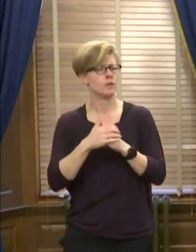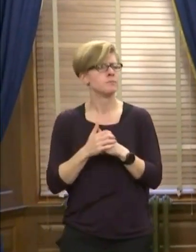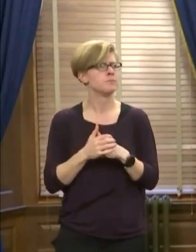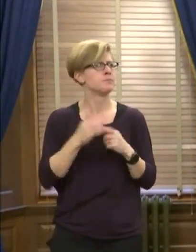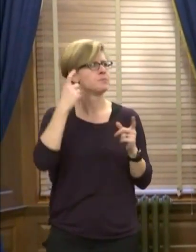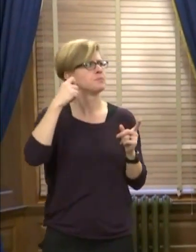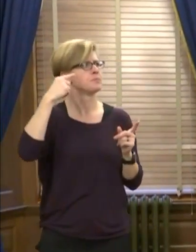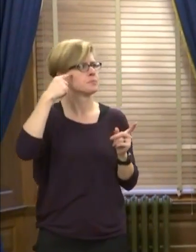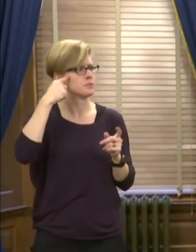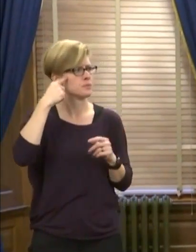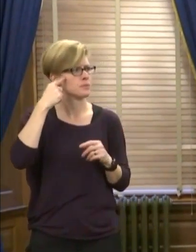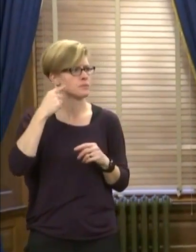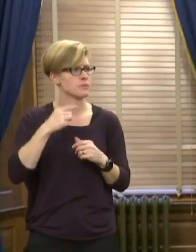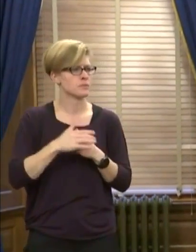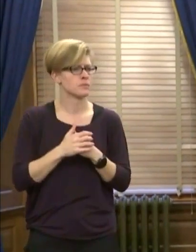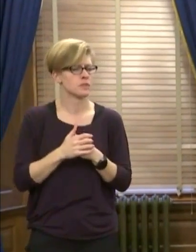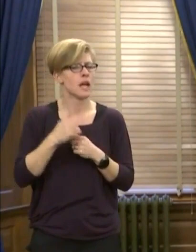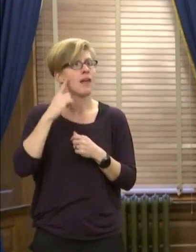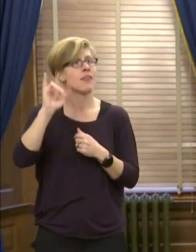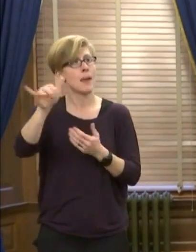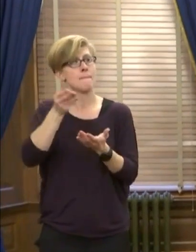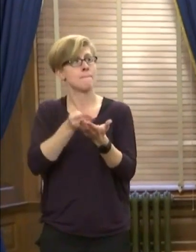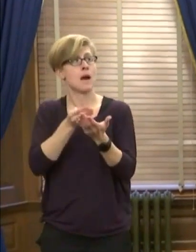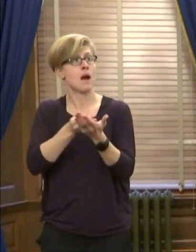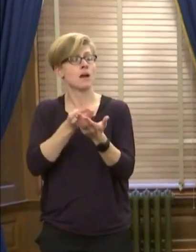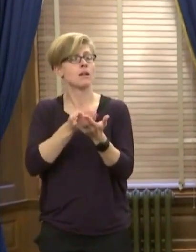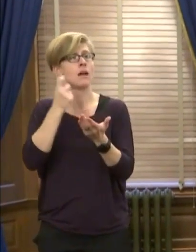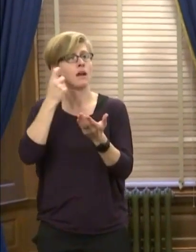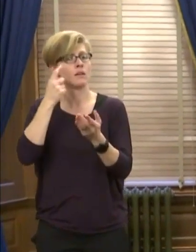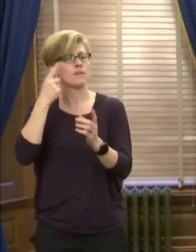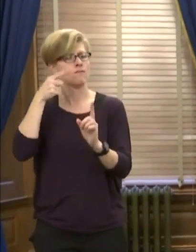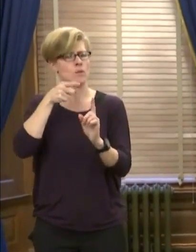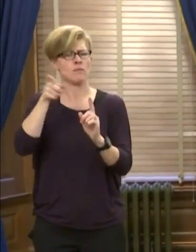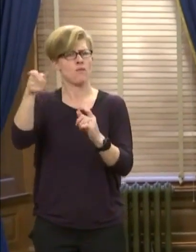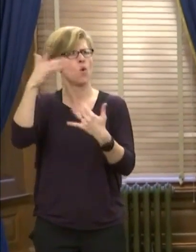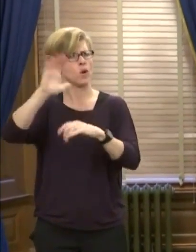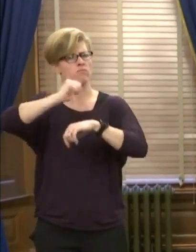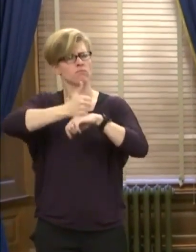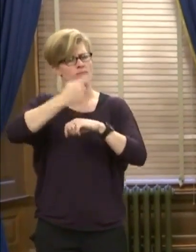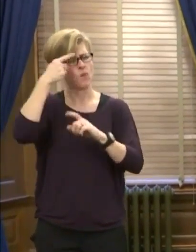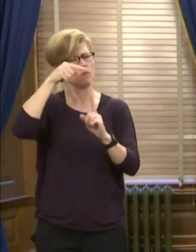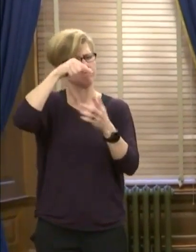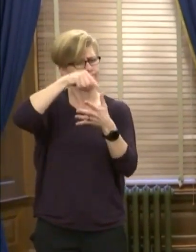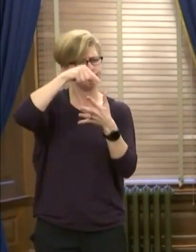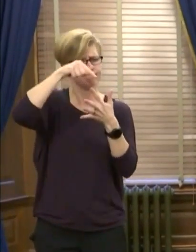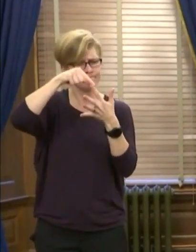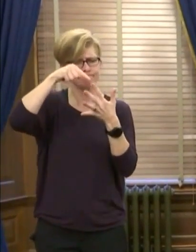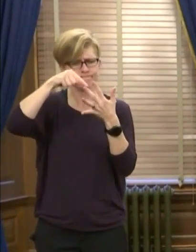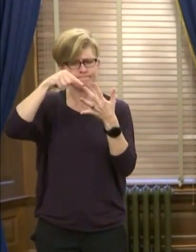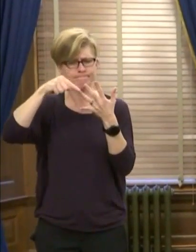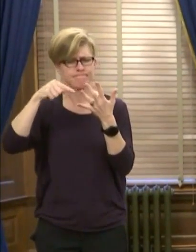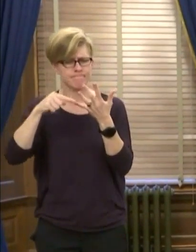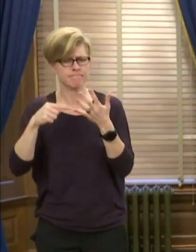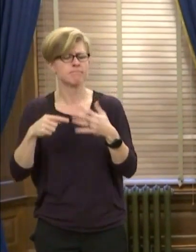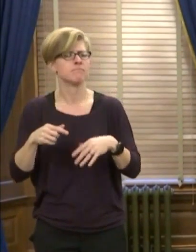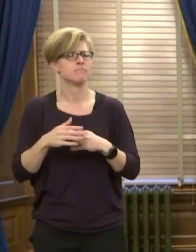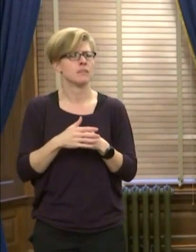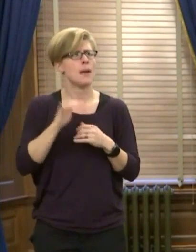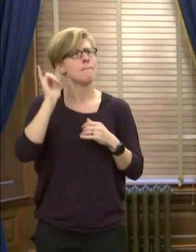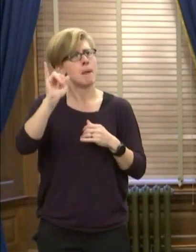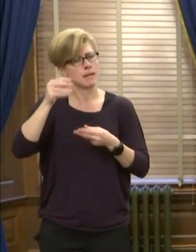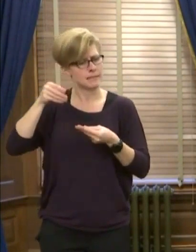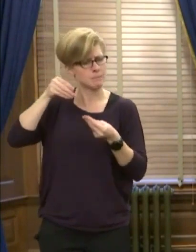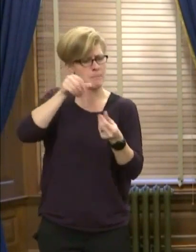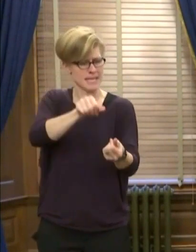money is clearly designated for certain areas that we'll need to spend it